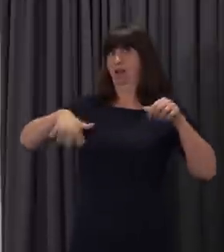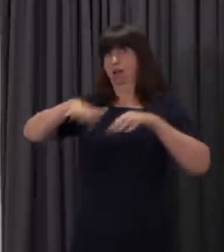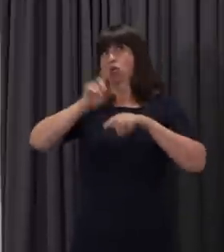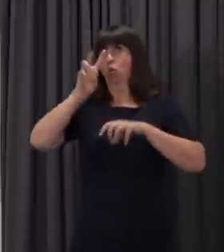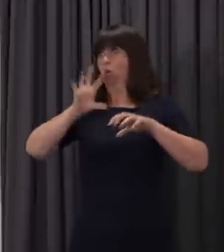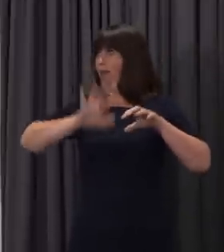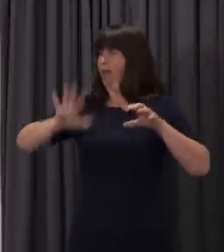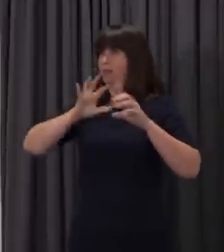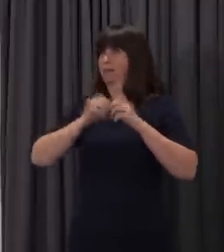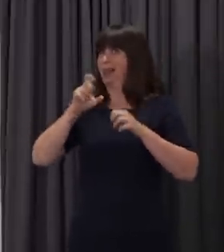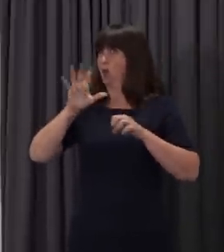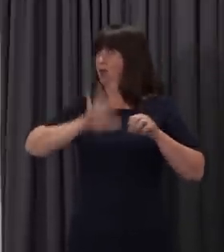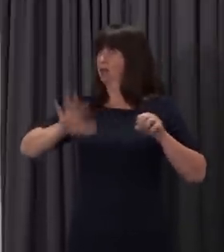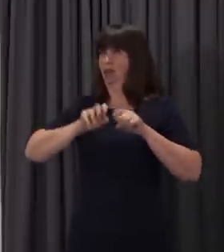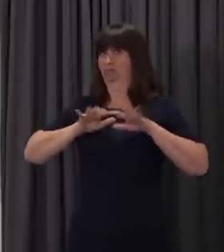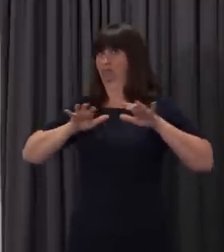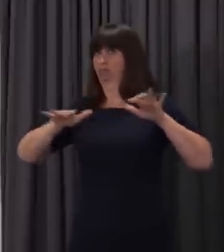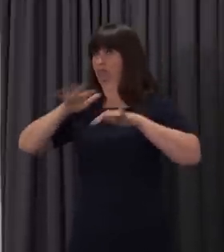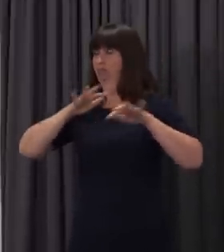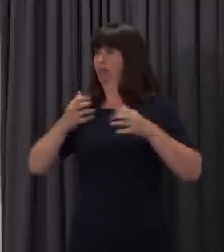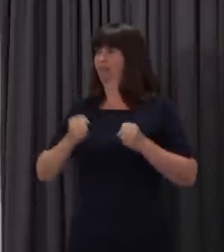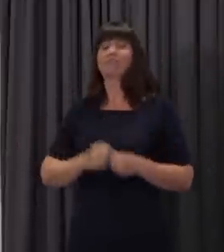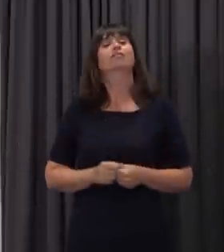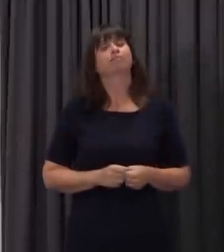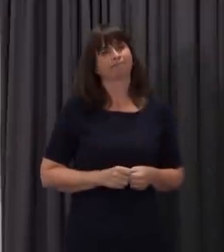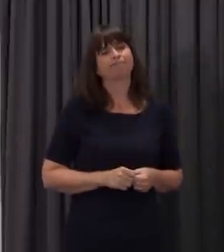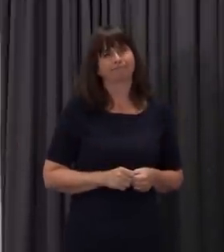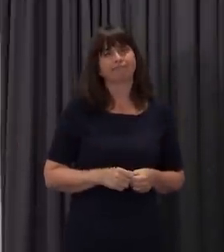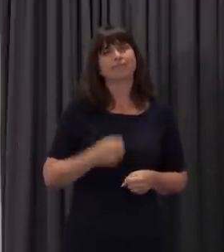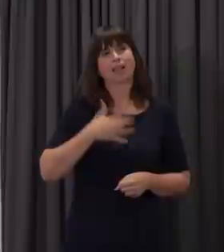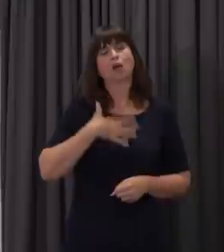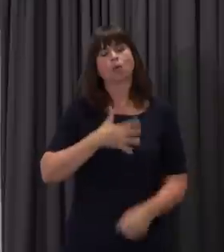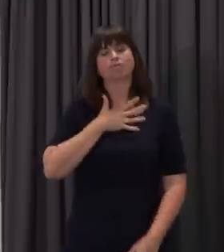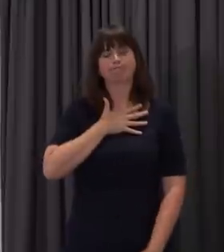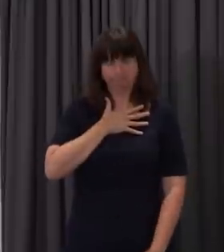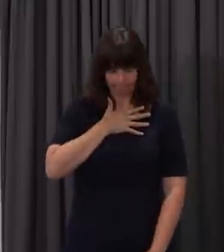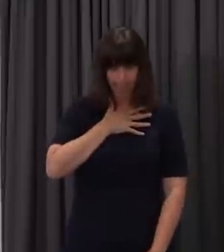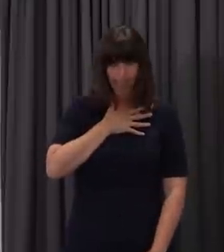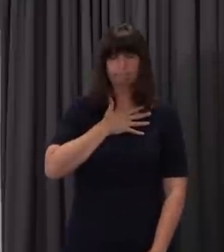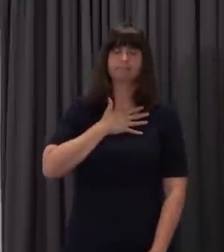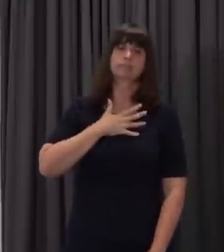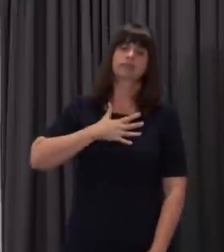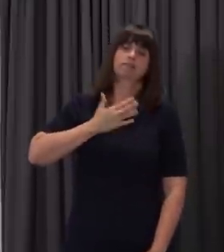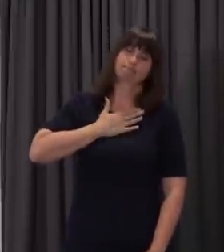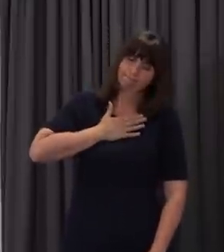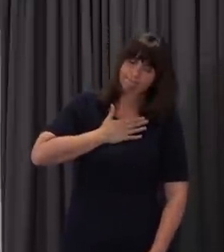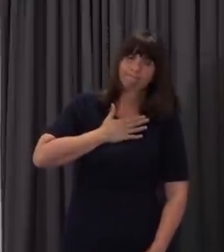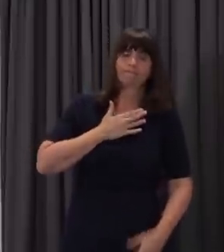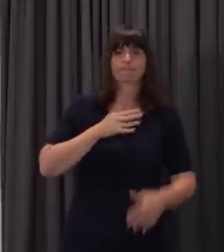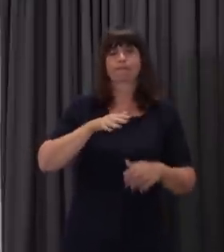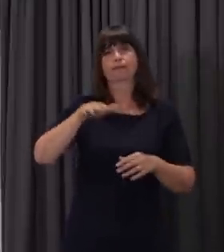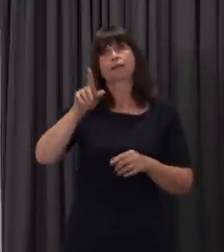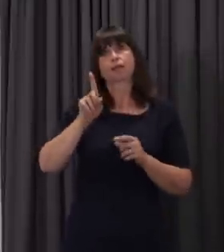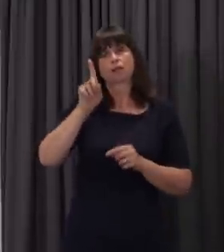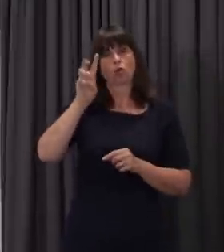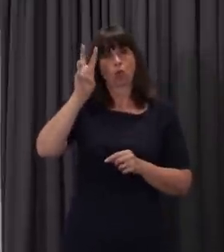firstly, can I say, Andrew, I would wish to take this opportunity to express my sincere condolences for those families that have lost a loved one